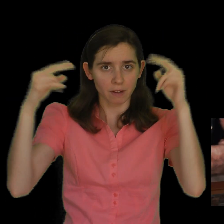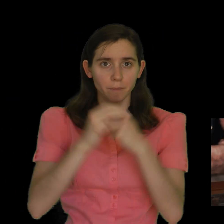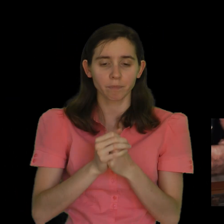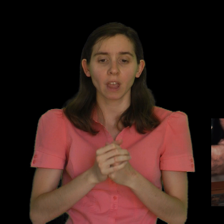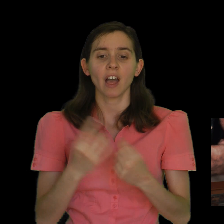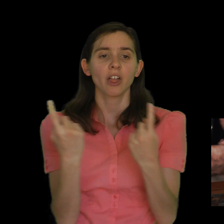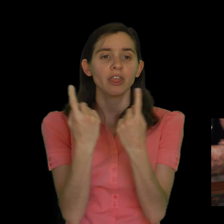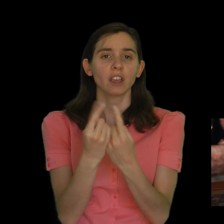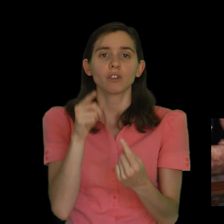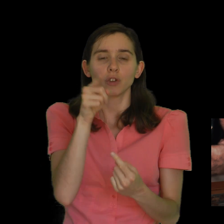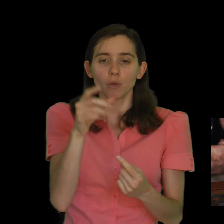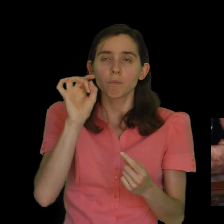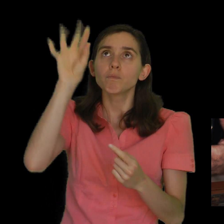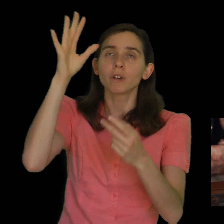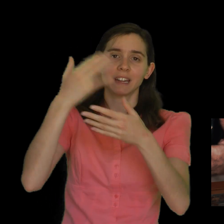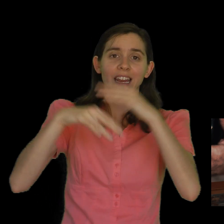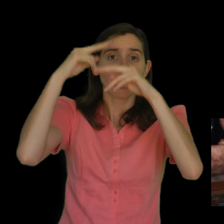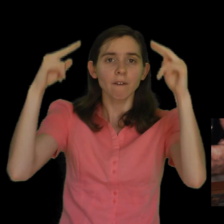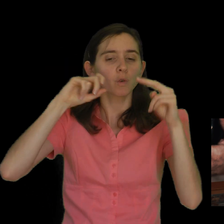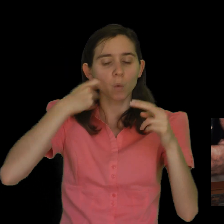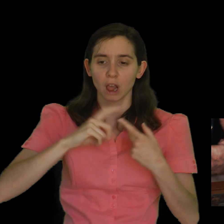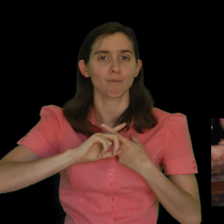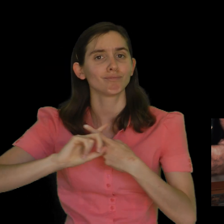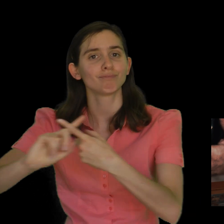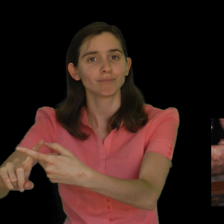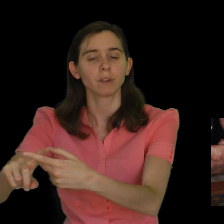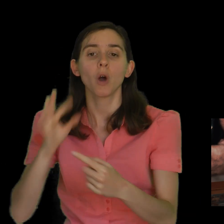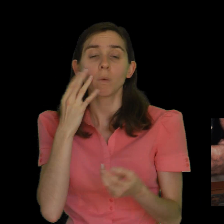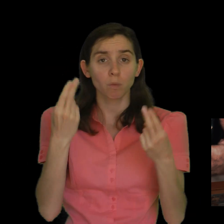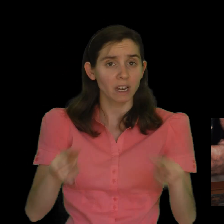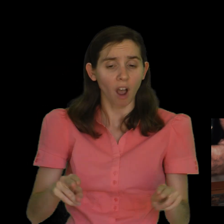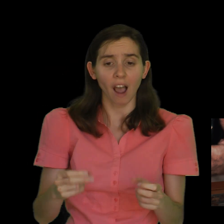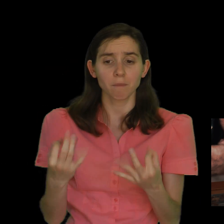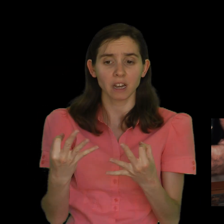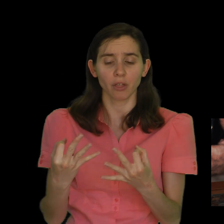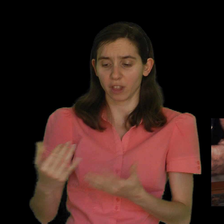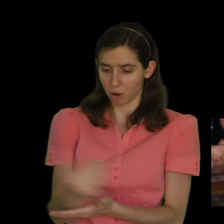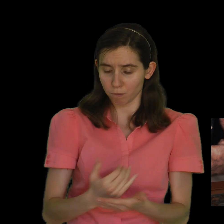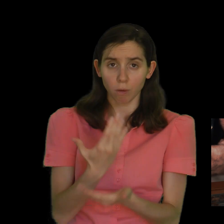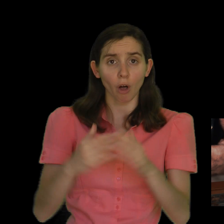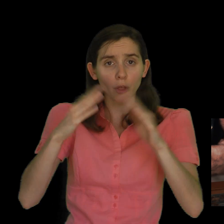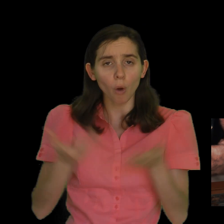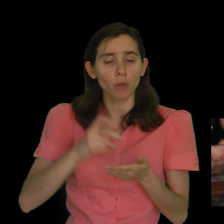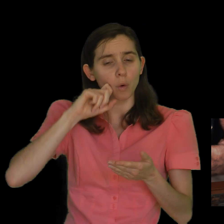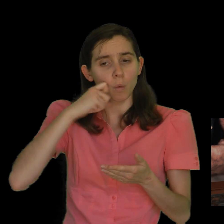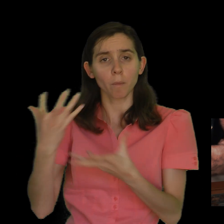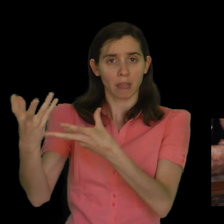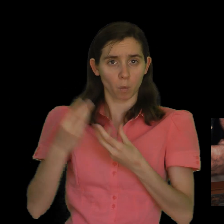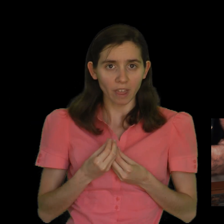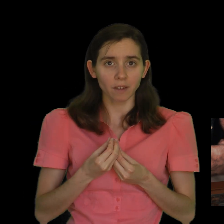invest in the bank of heaven will remain. We take nothing of this world with us when we go. Make sure you've got plenty of the right kind